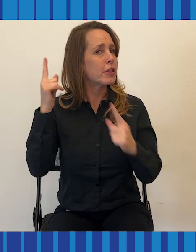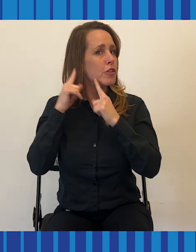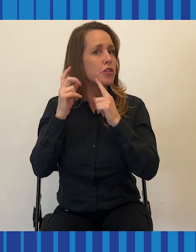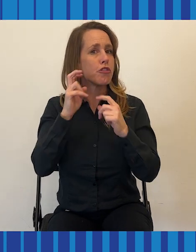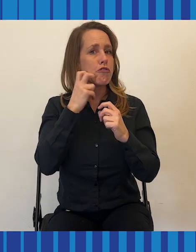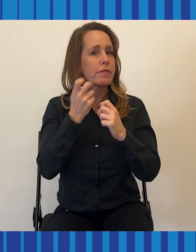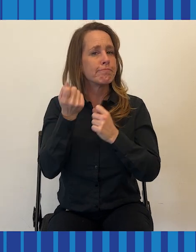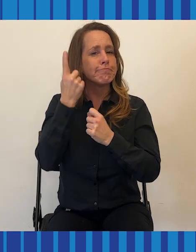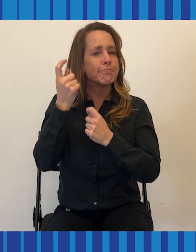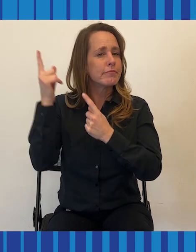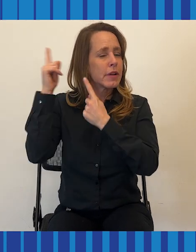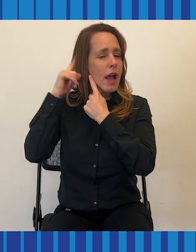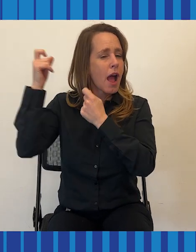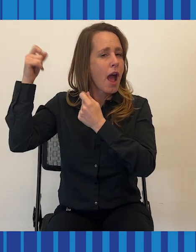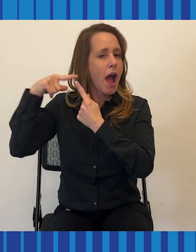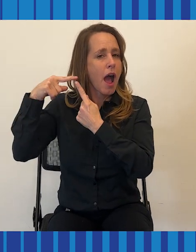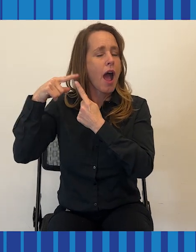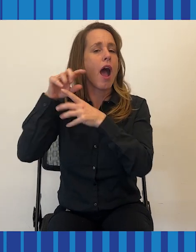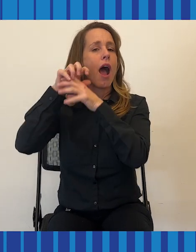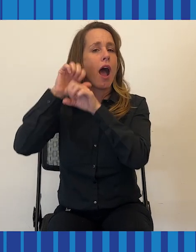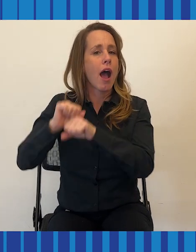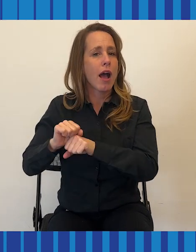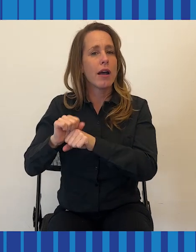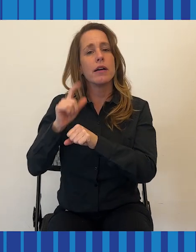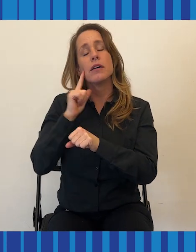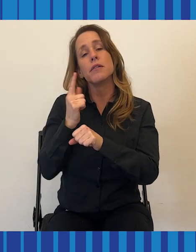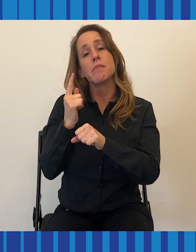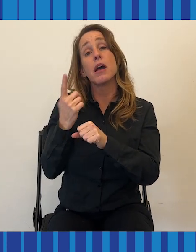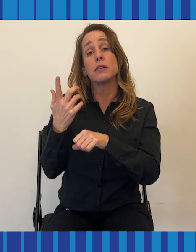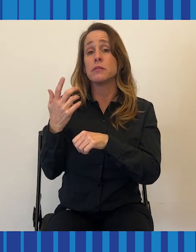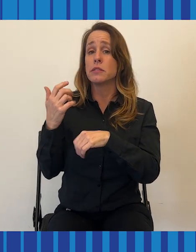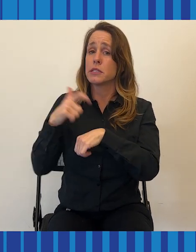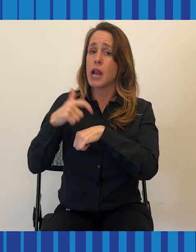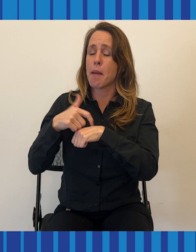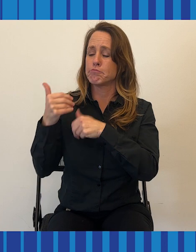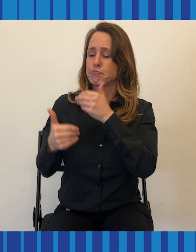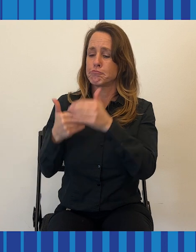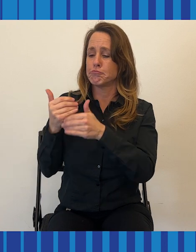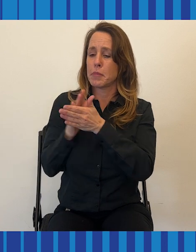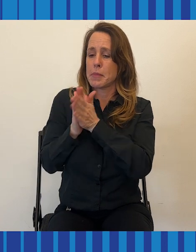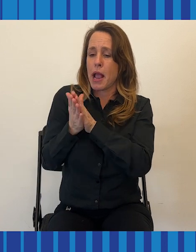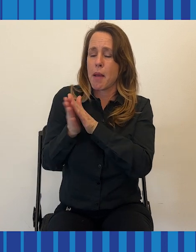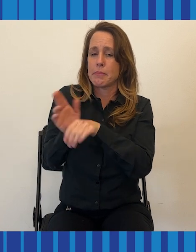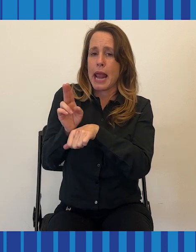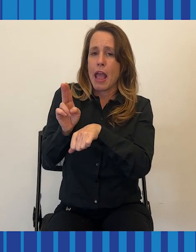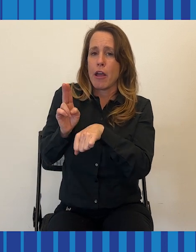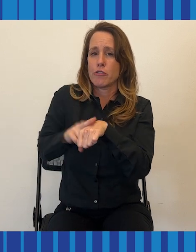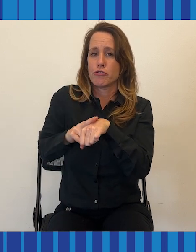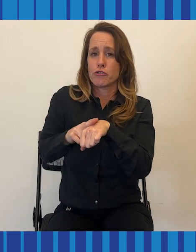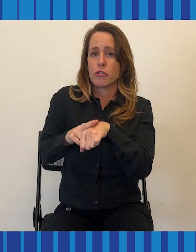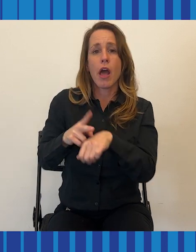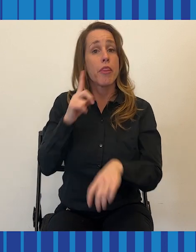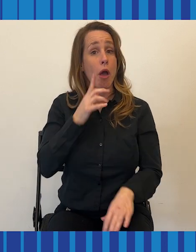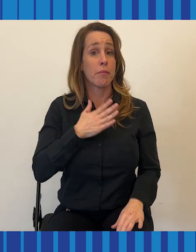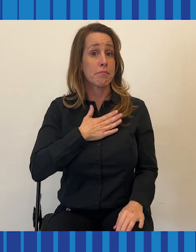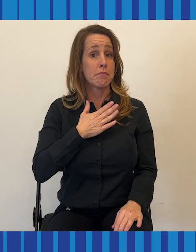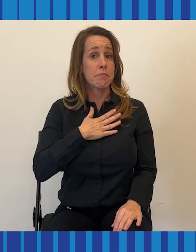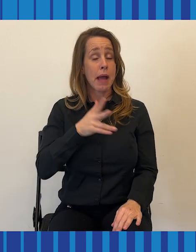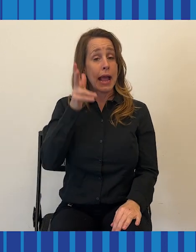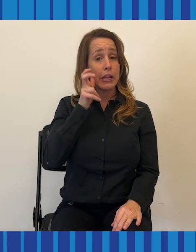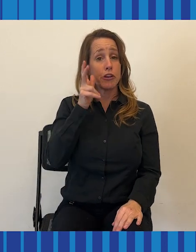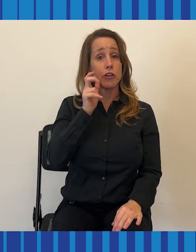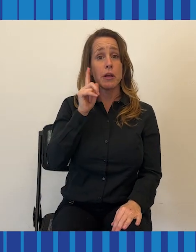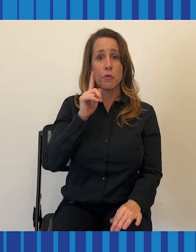stimulates those nerves and then they can hear again. But sometimes it takes a while for it to sound natural. So we kept